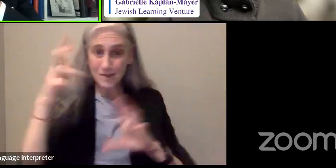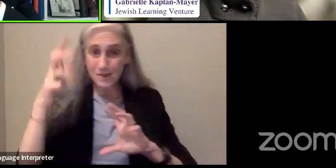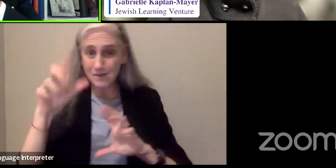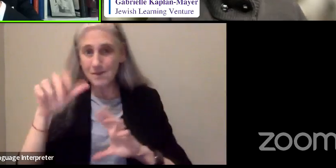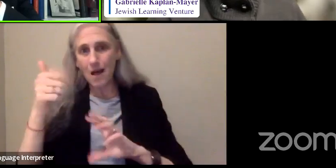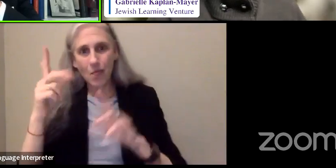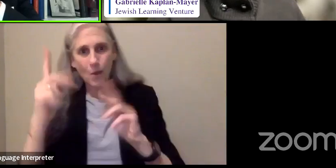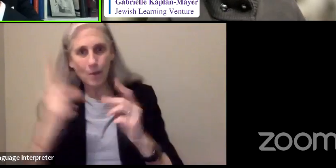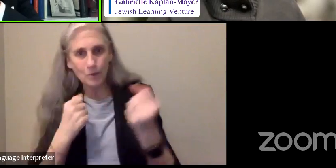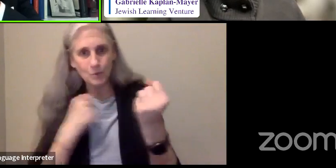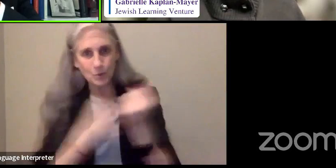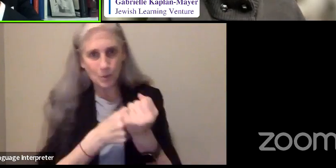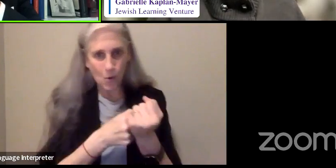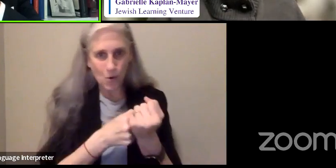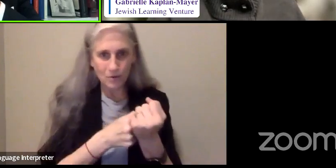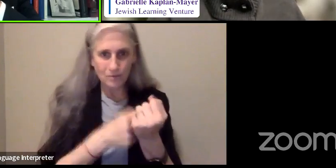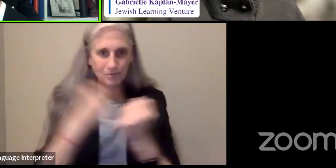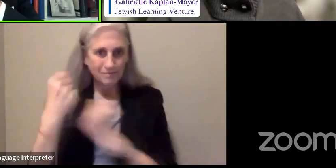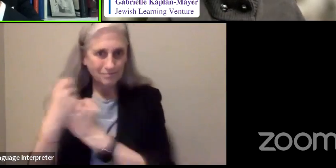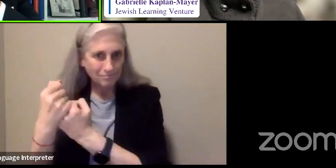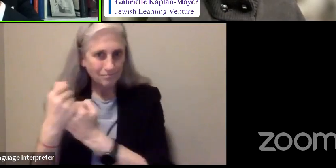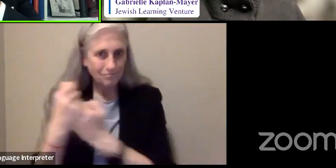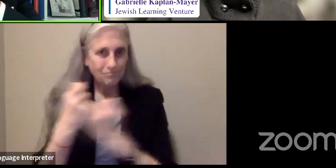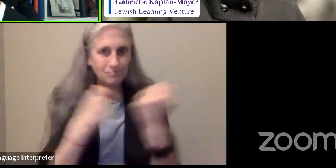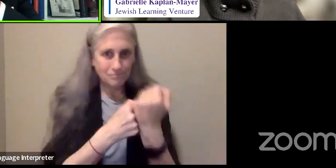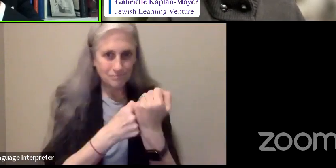immediately.